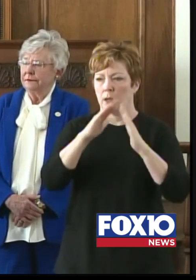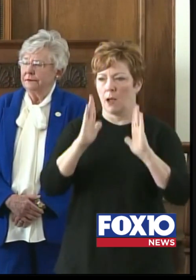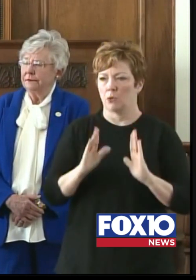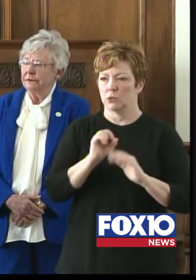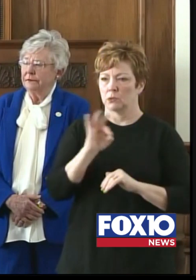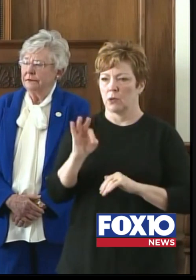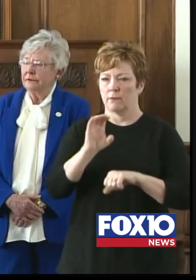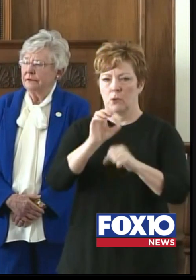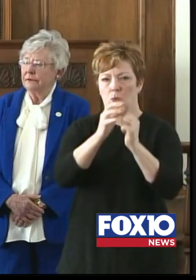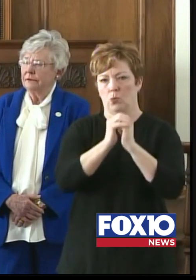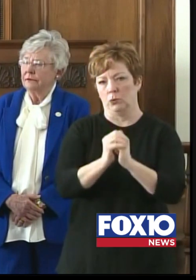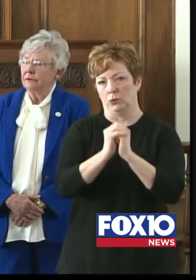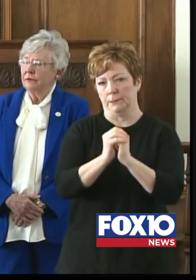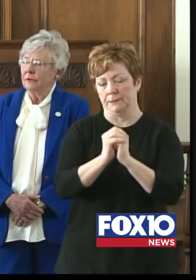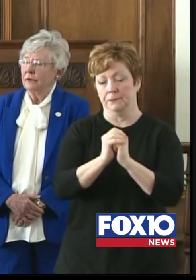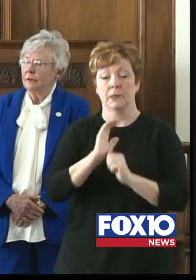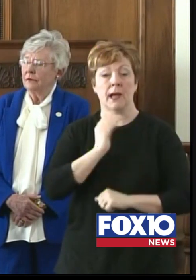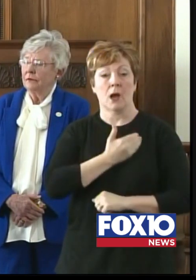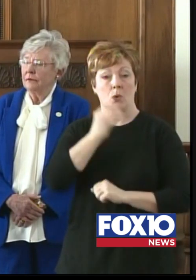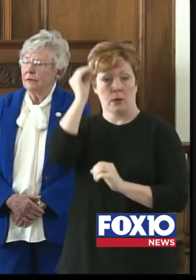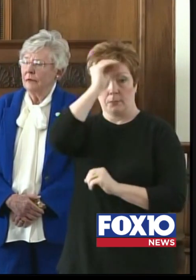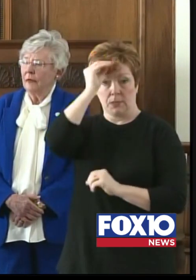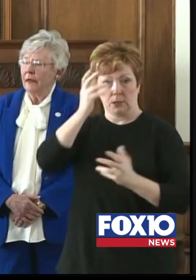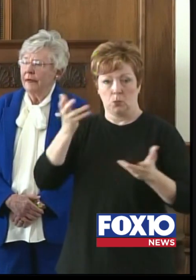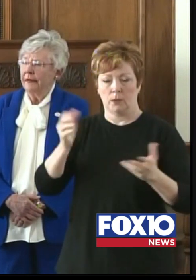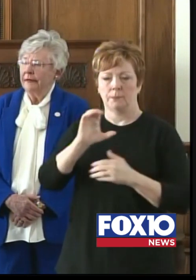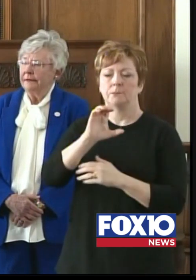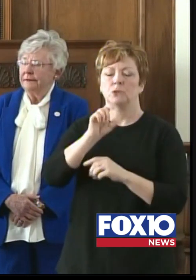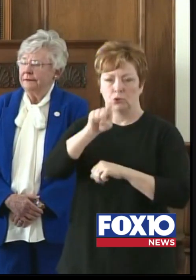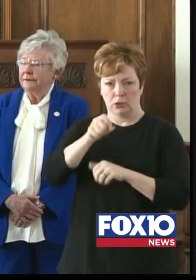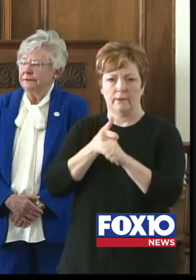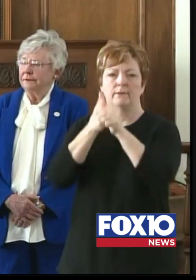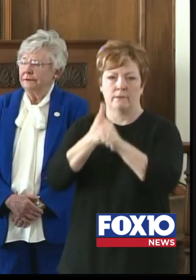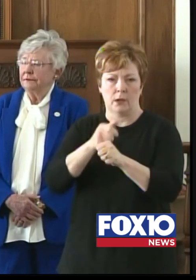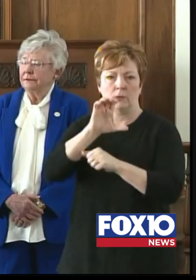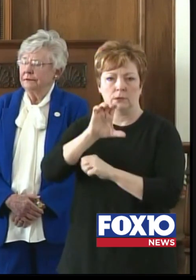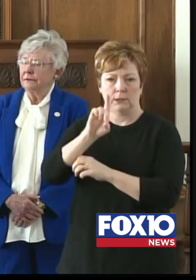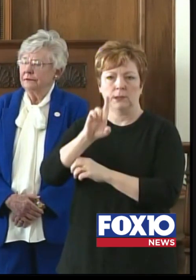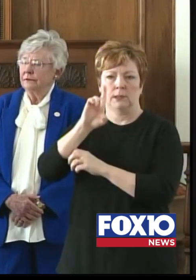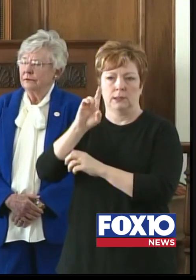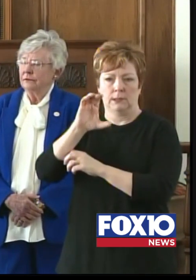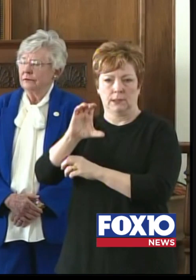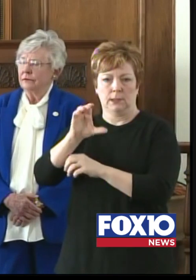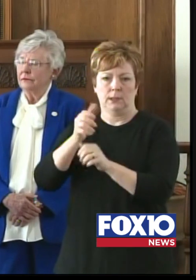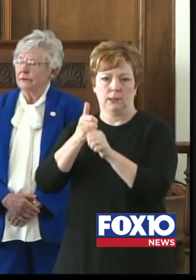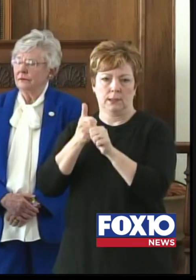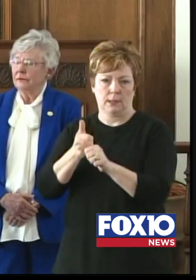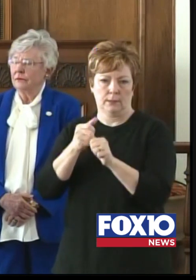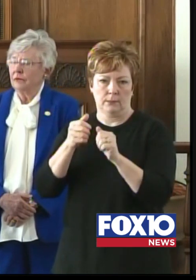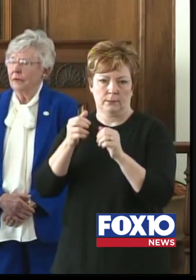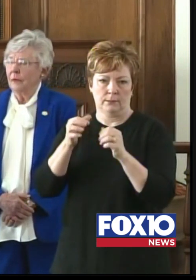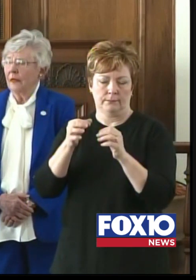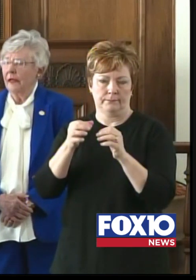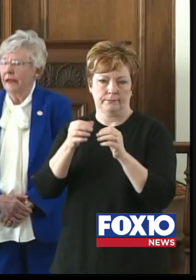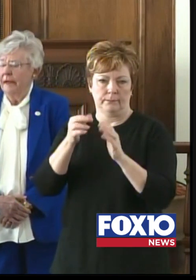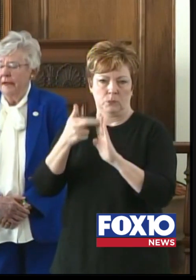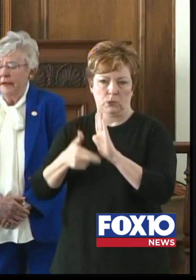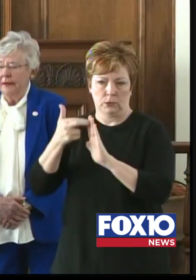It is our opinion that the CDC guidelines should be followed. Please visit www